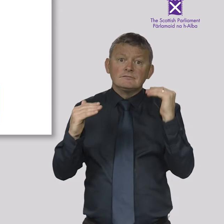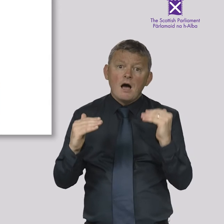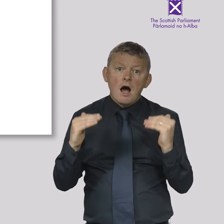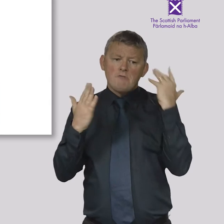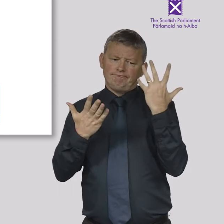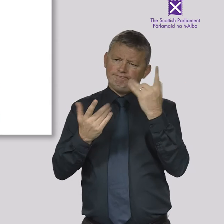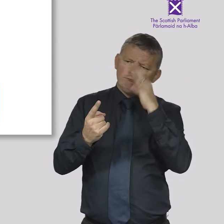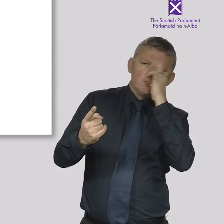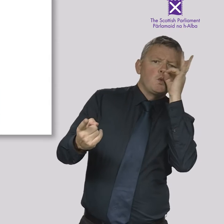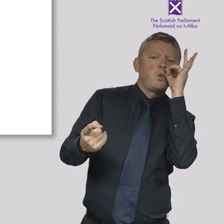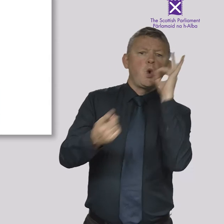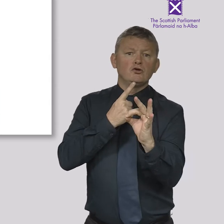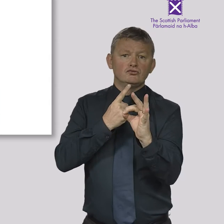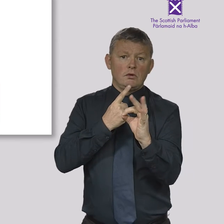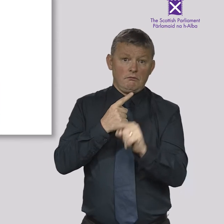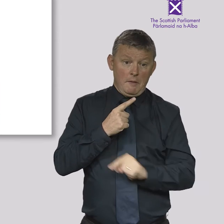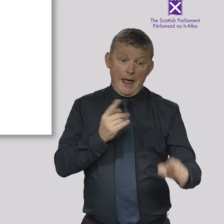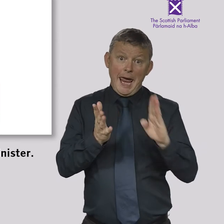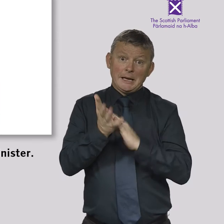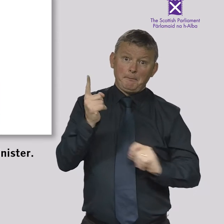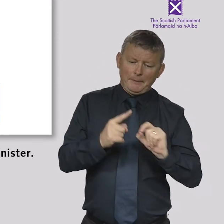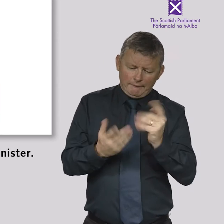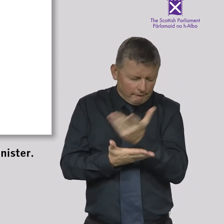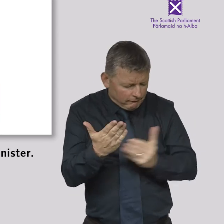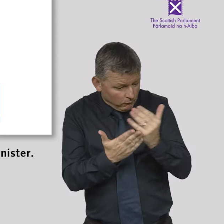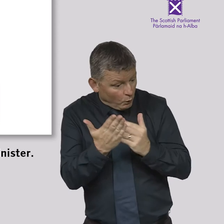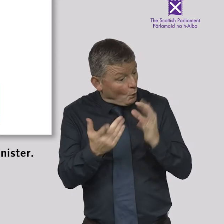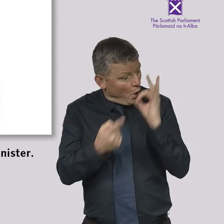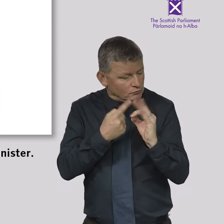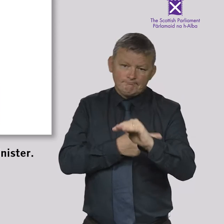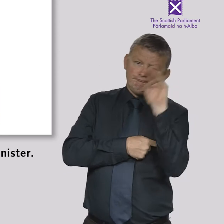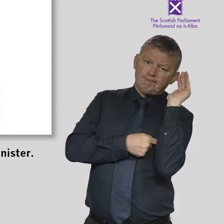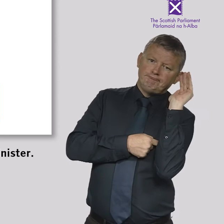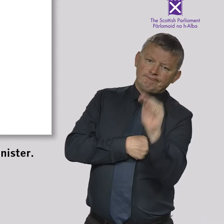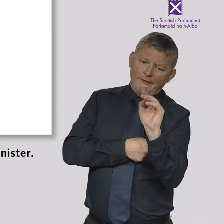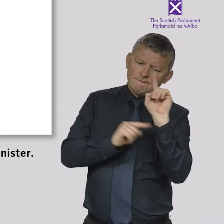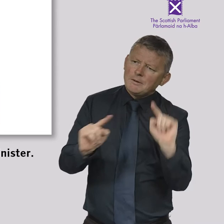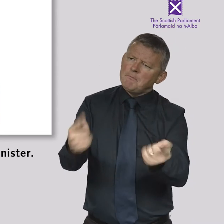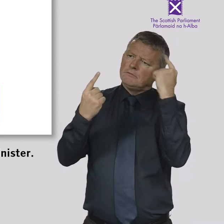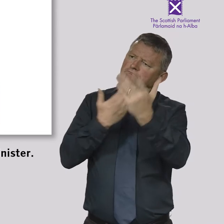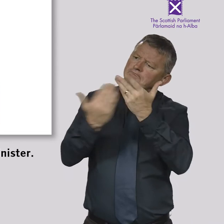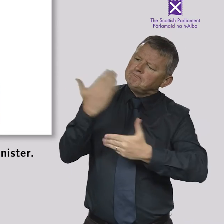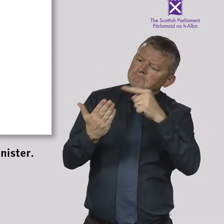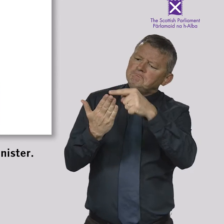First Minister's Questions This is when MSPs question the First Minister.